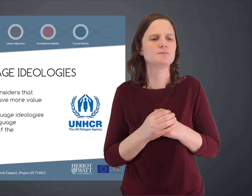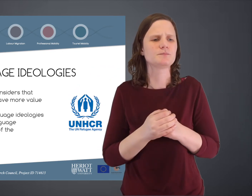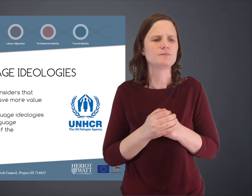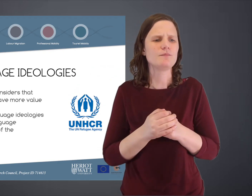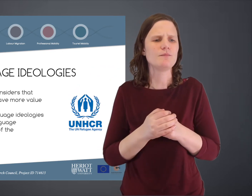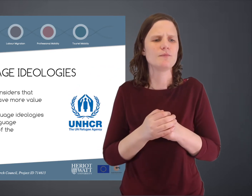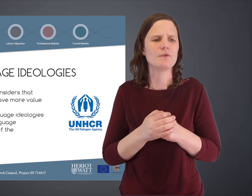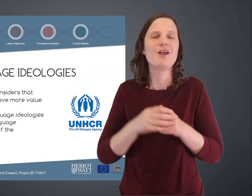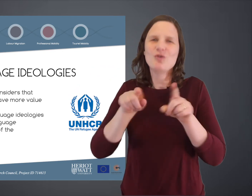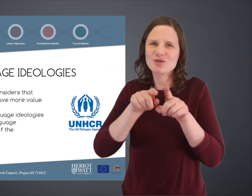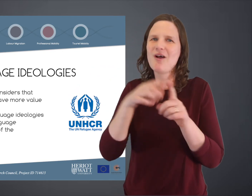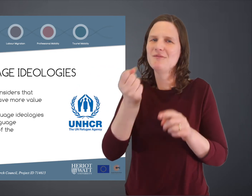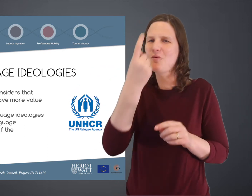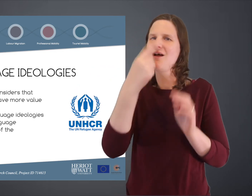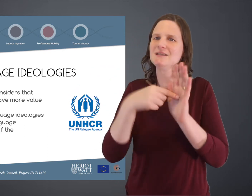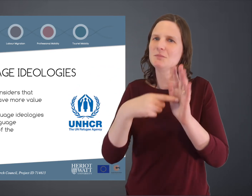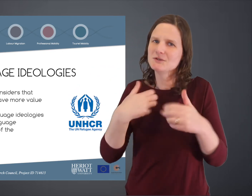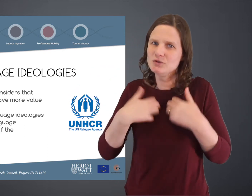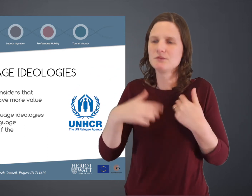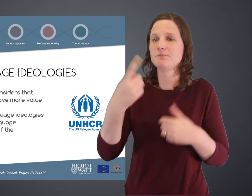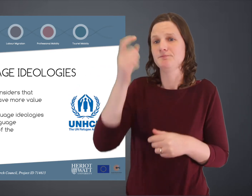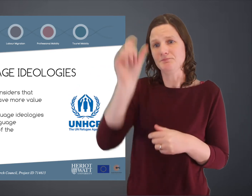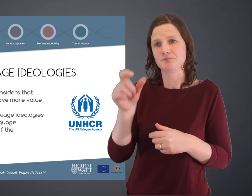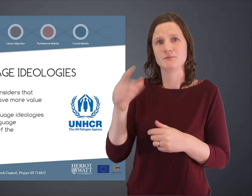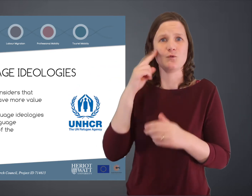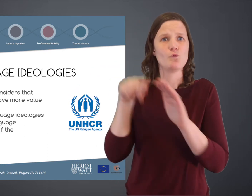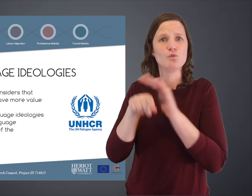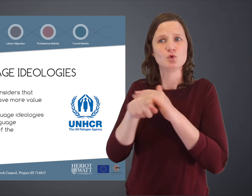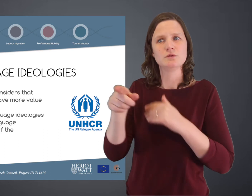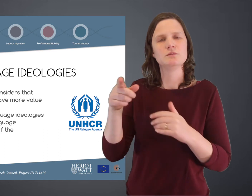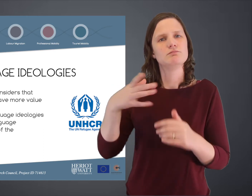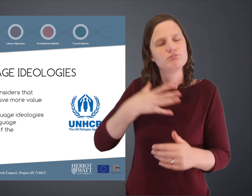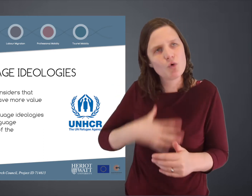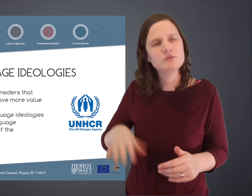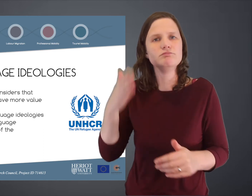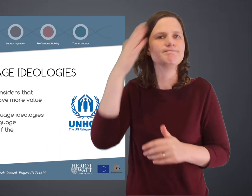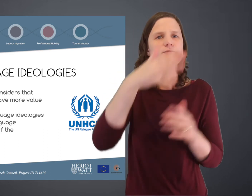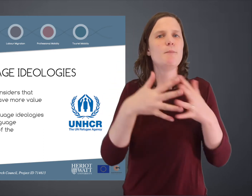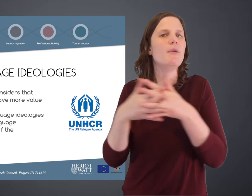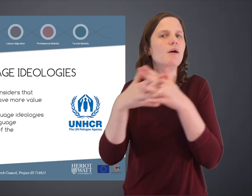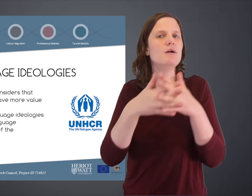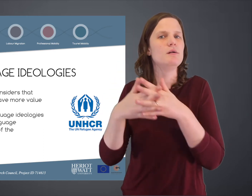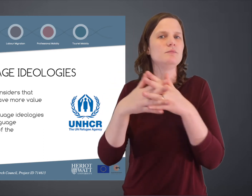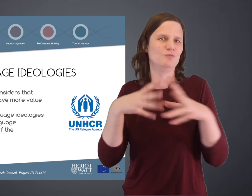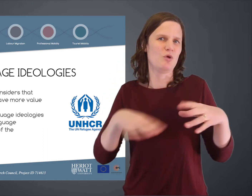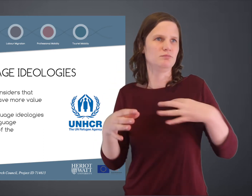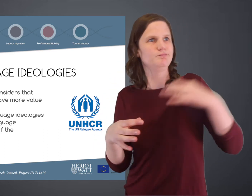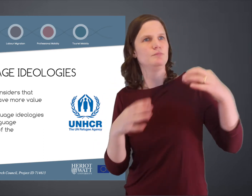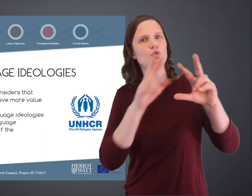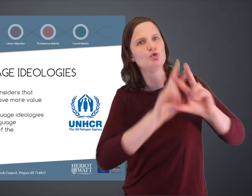different from ASL or Kenyan sign language. There's one interesting example. One deaf refugee wanted to go and relocate